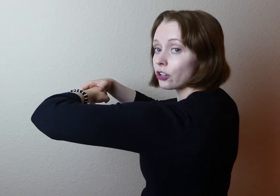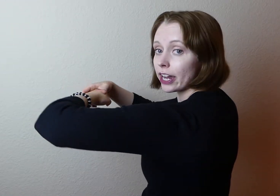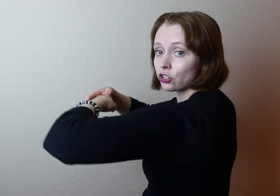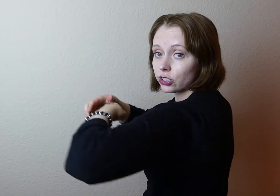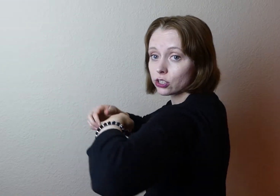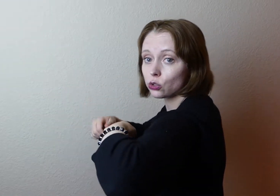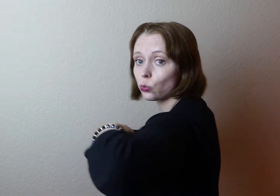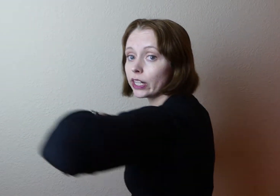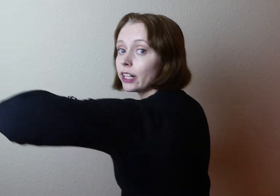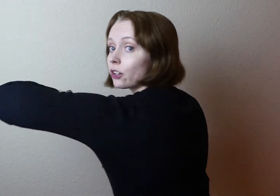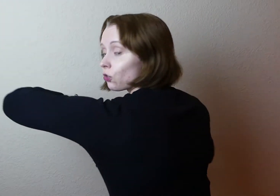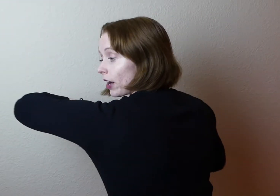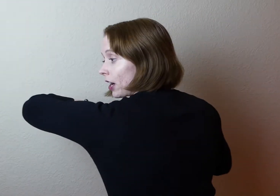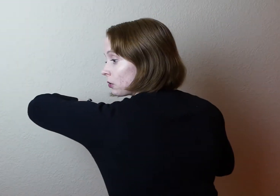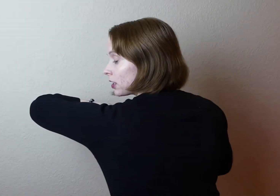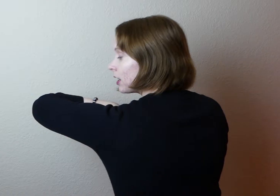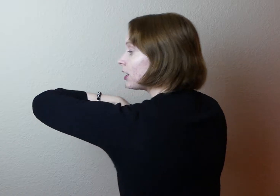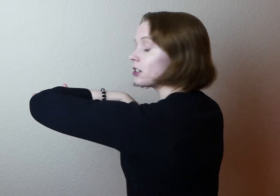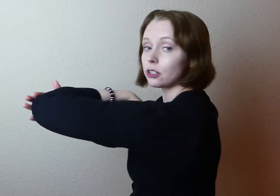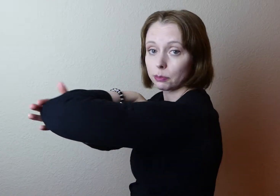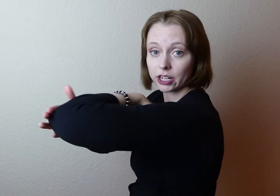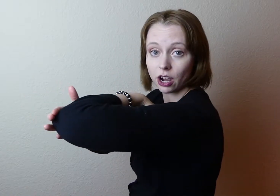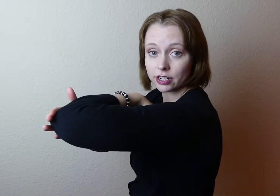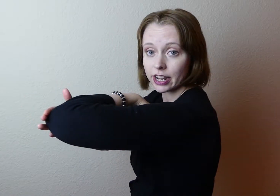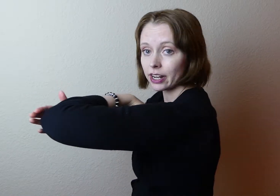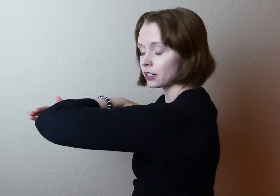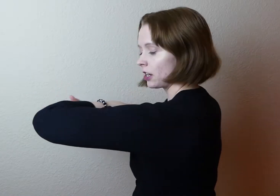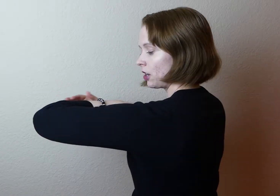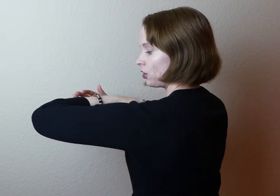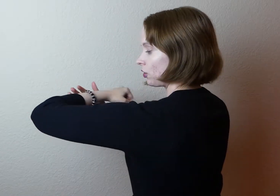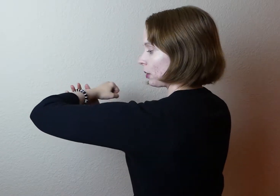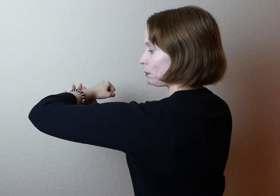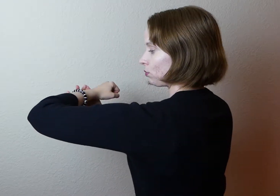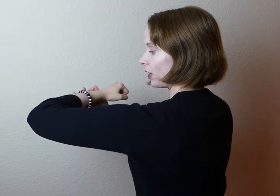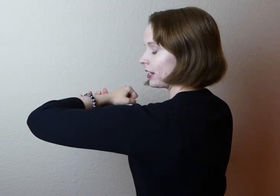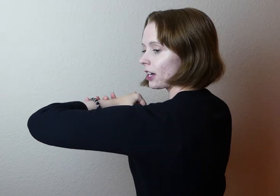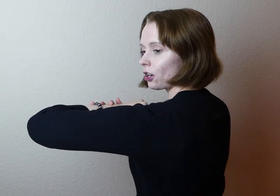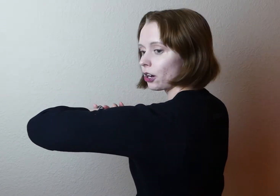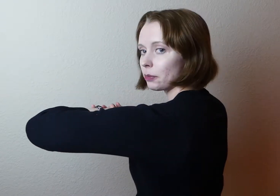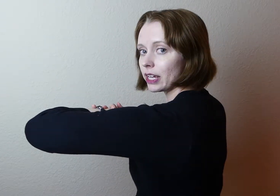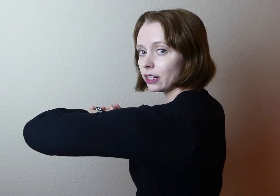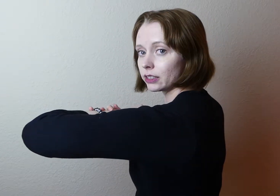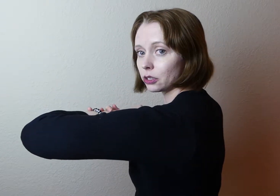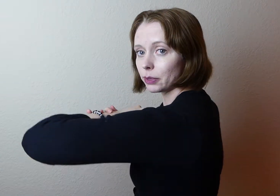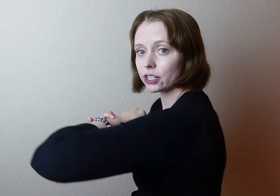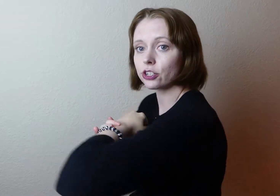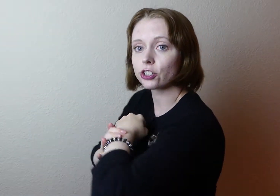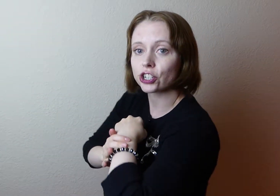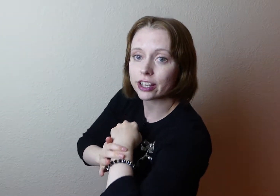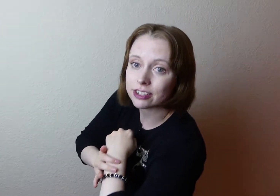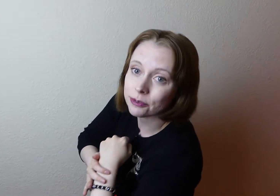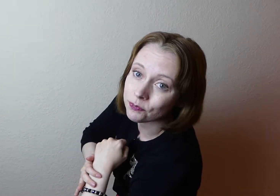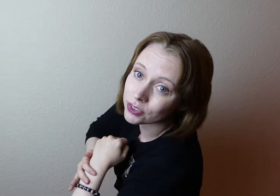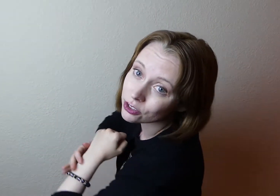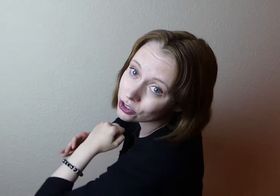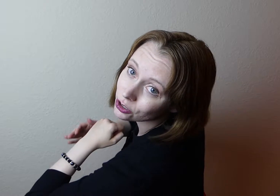you're actually swinging it around to make contact, you're going to bring that arm in a little bit to your chest. So